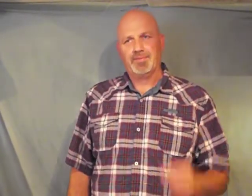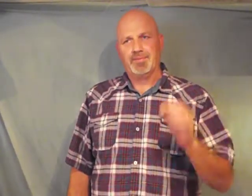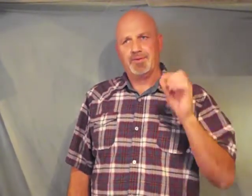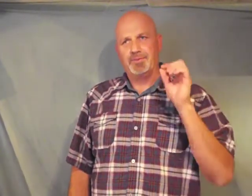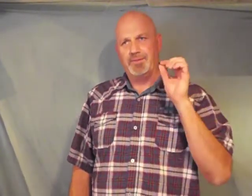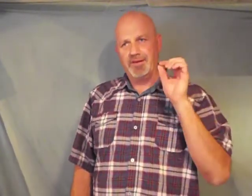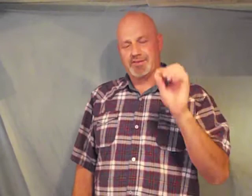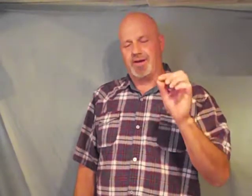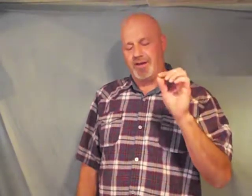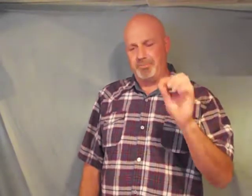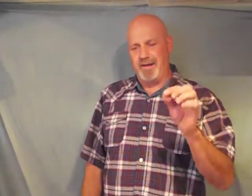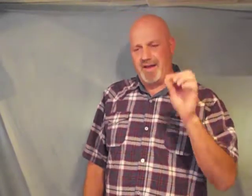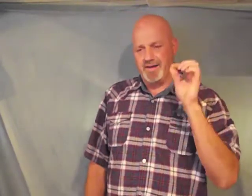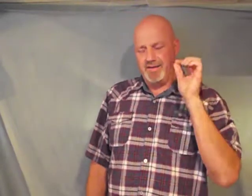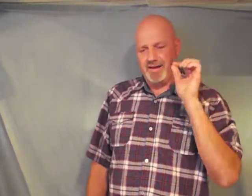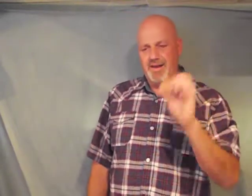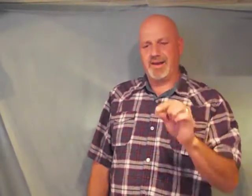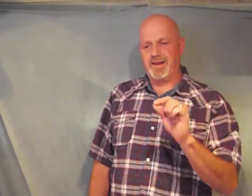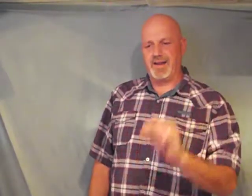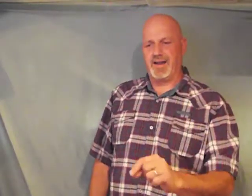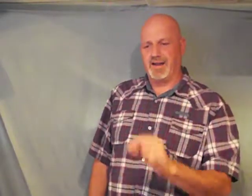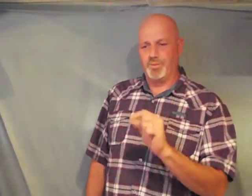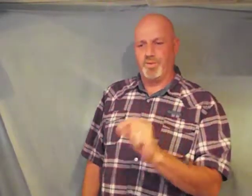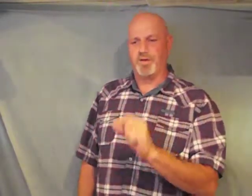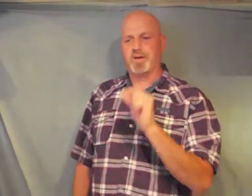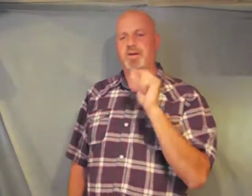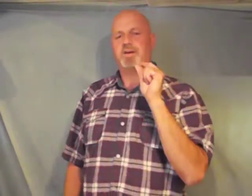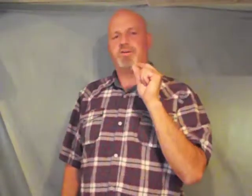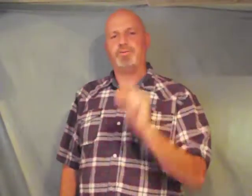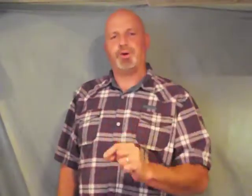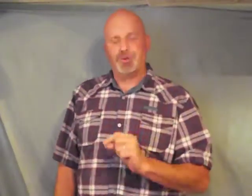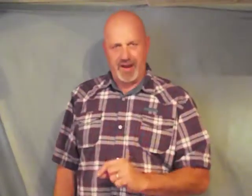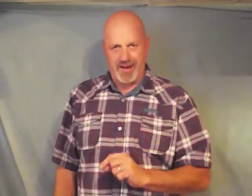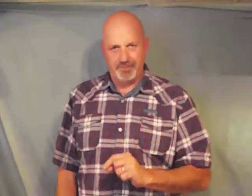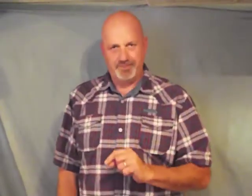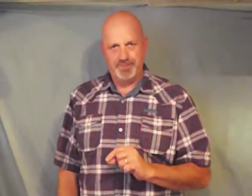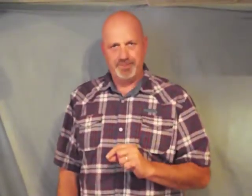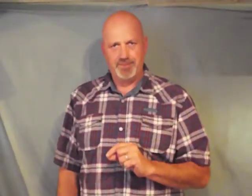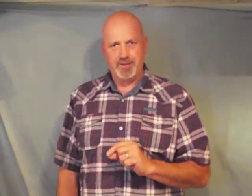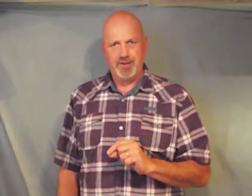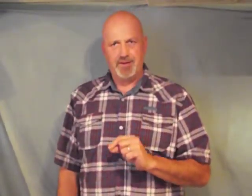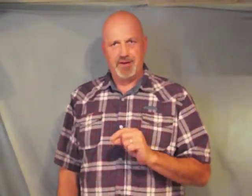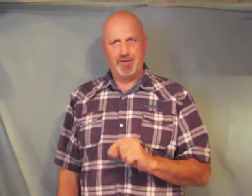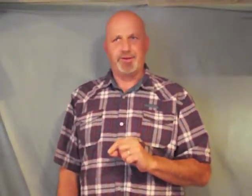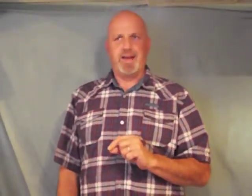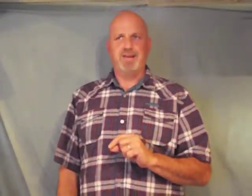it's all about letting God work full time in your life